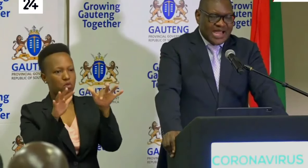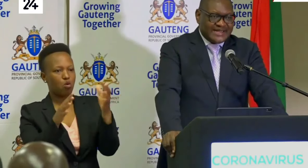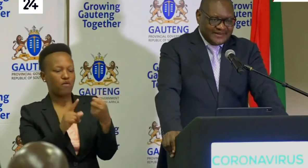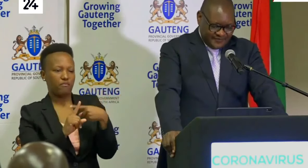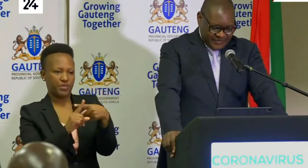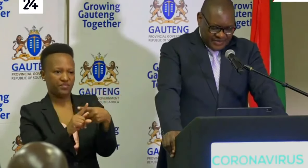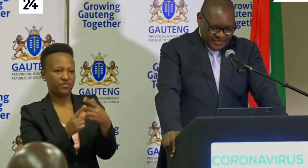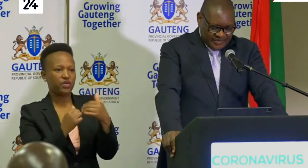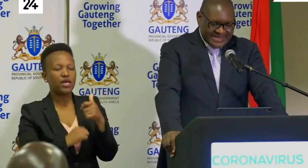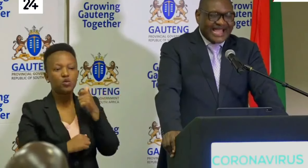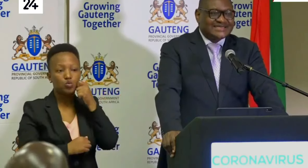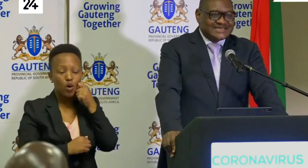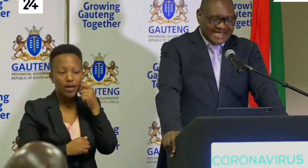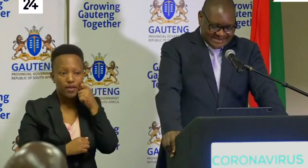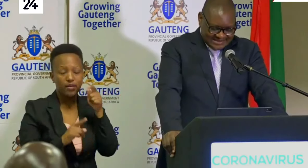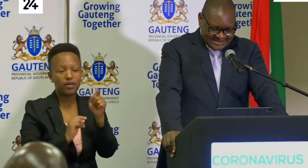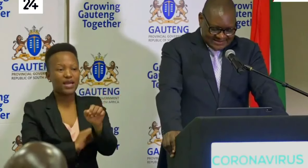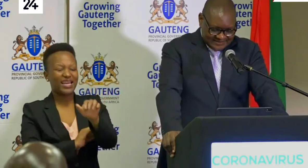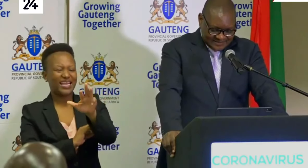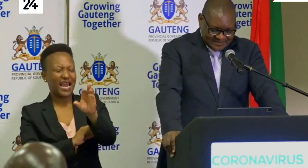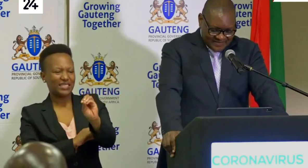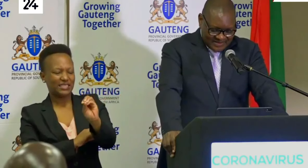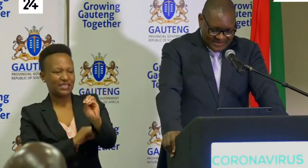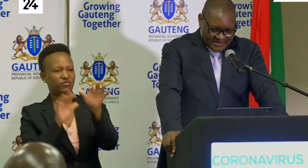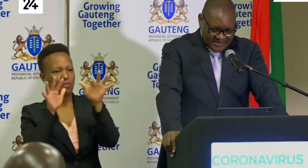Tswani with 90 cases,